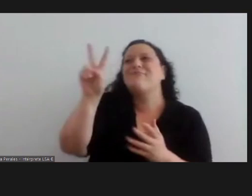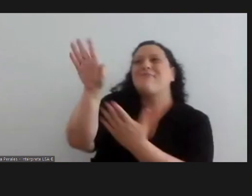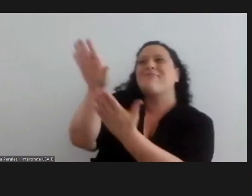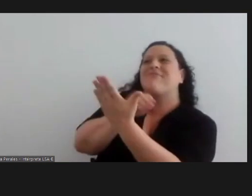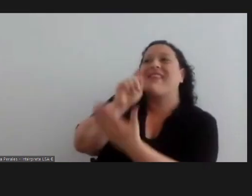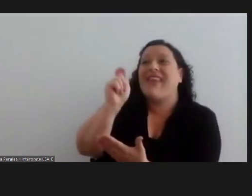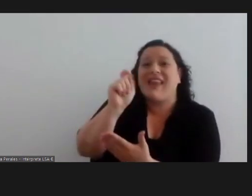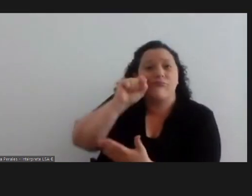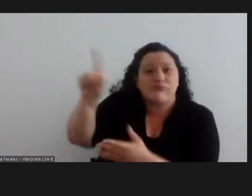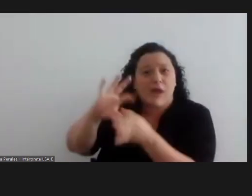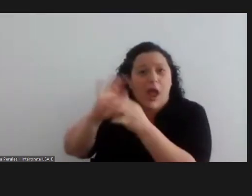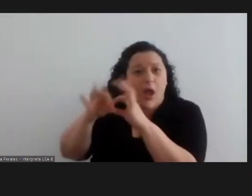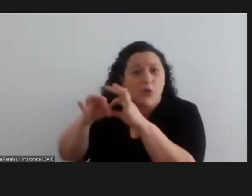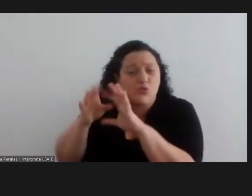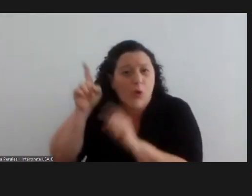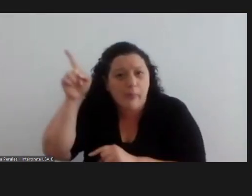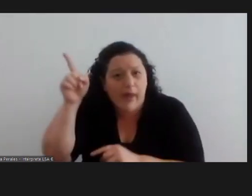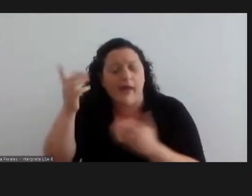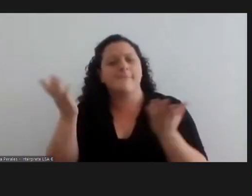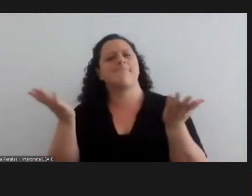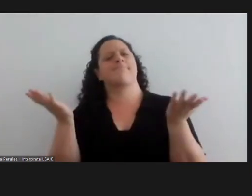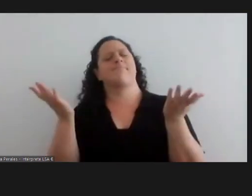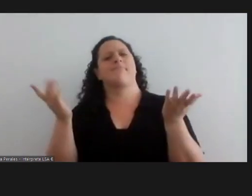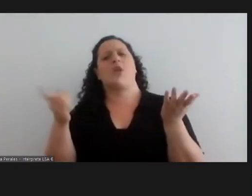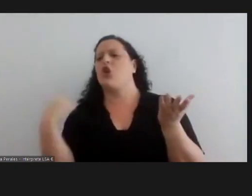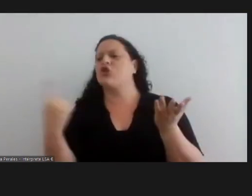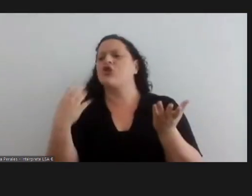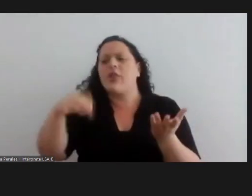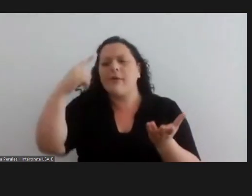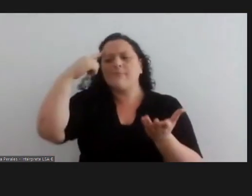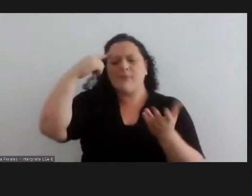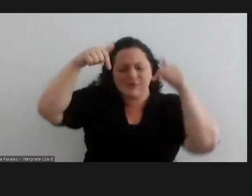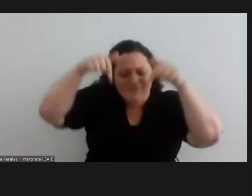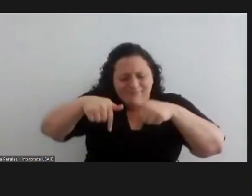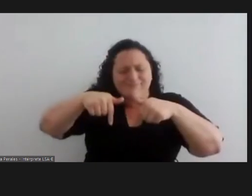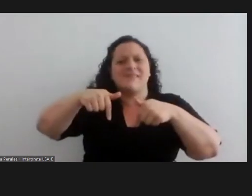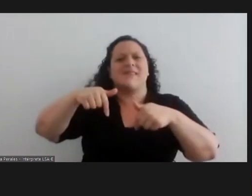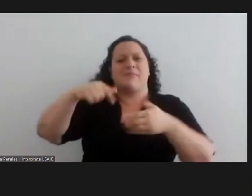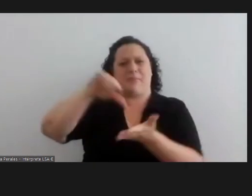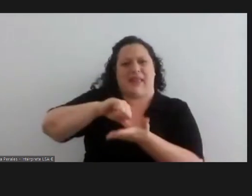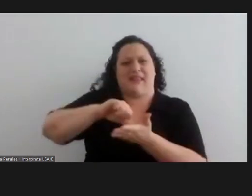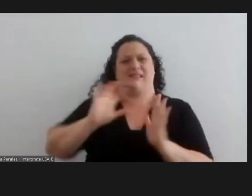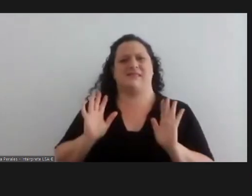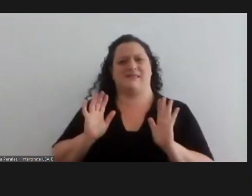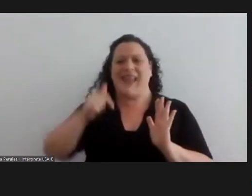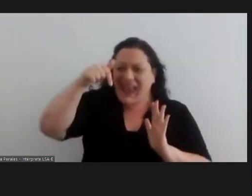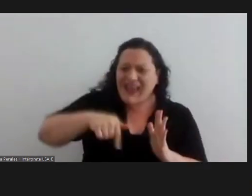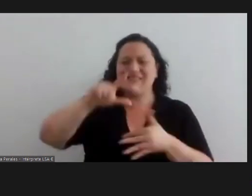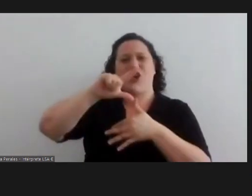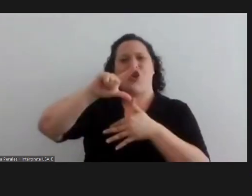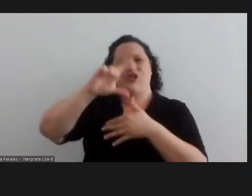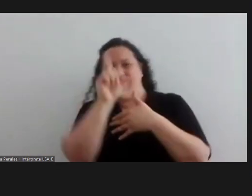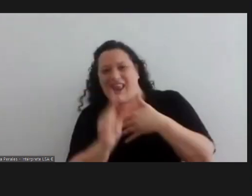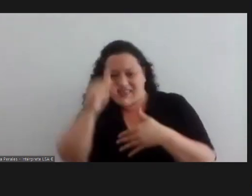always considering the ideas of european people but we should know that we are in this country and in this continent